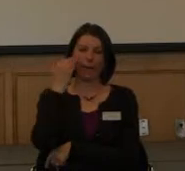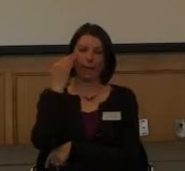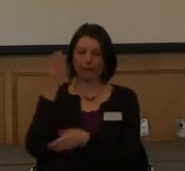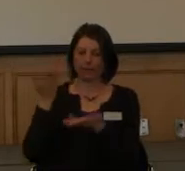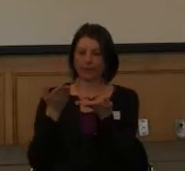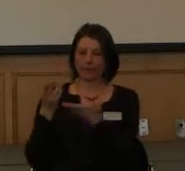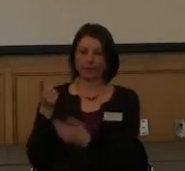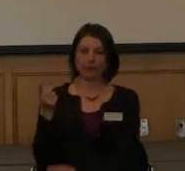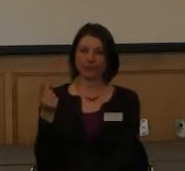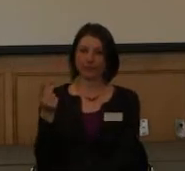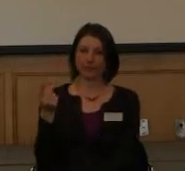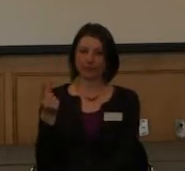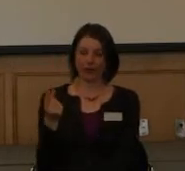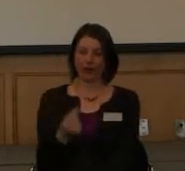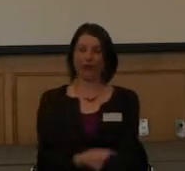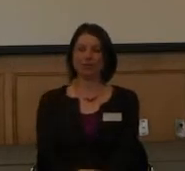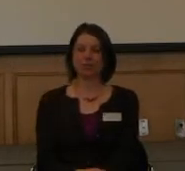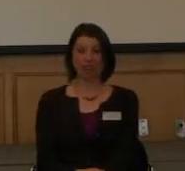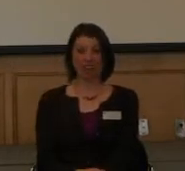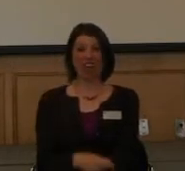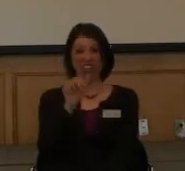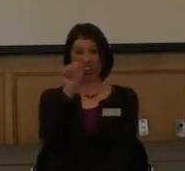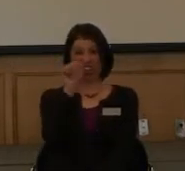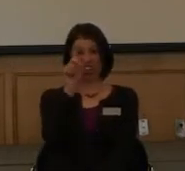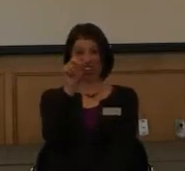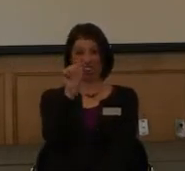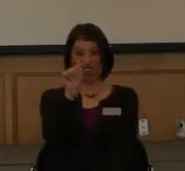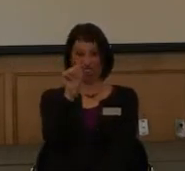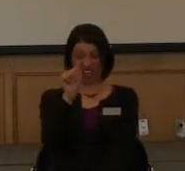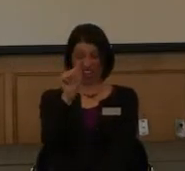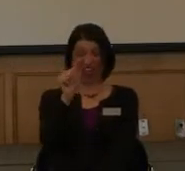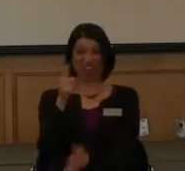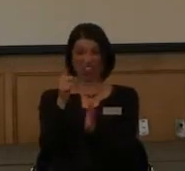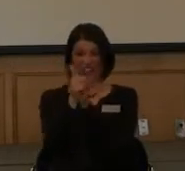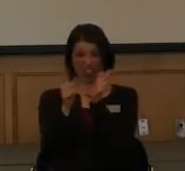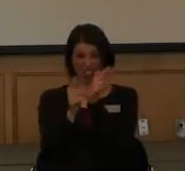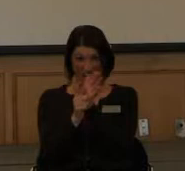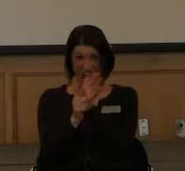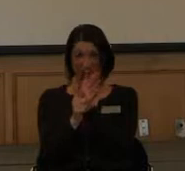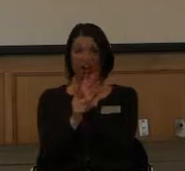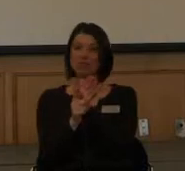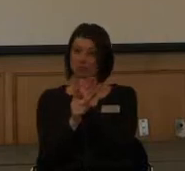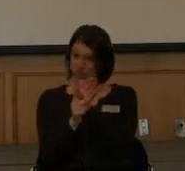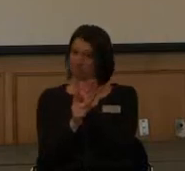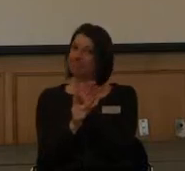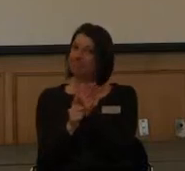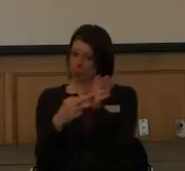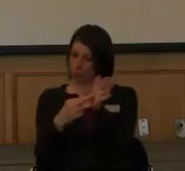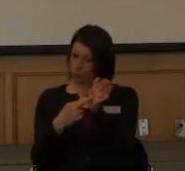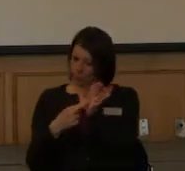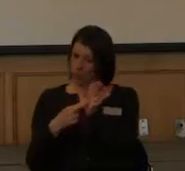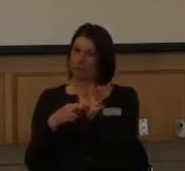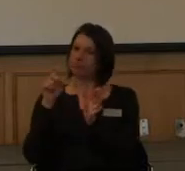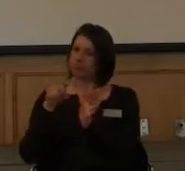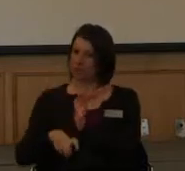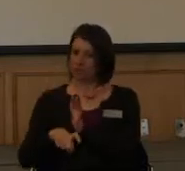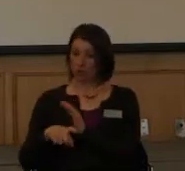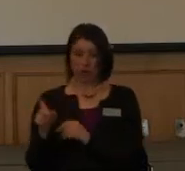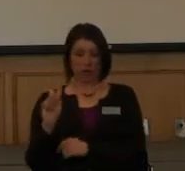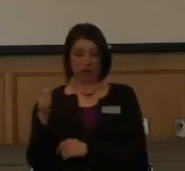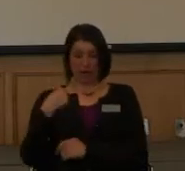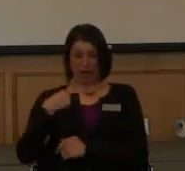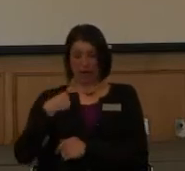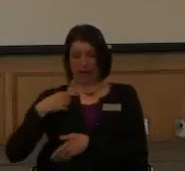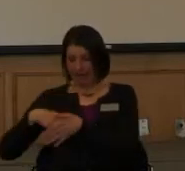service dogs and how they recovered under the ABA. And the federal law basically says, where I go, the dog can